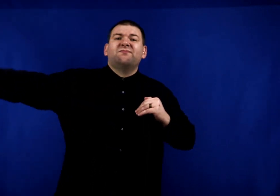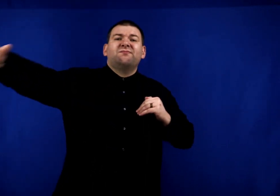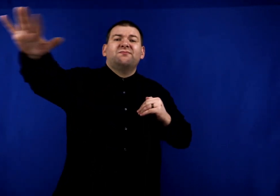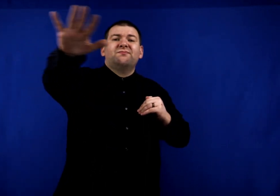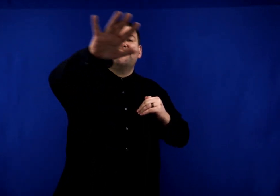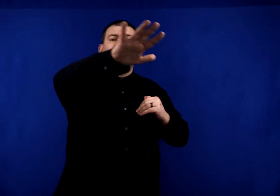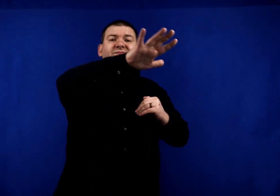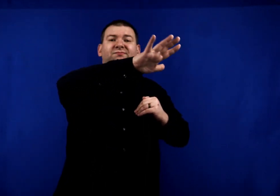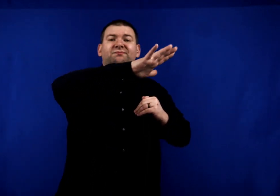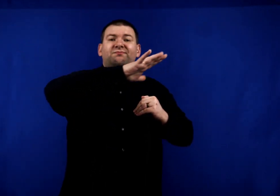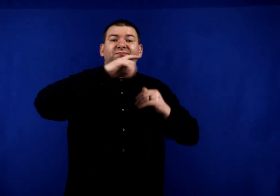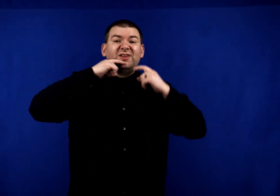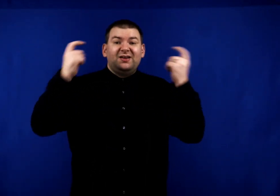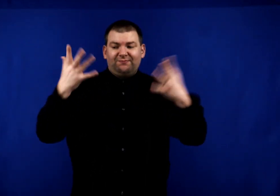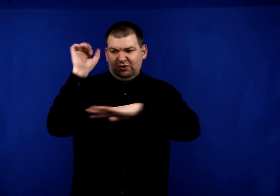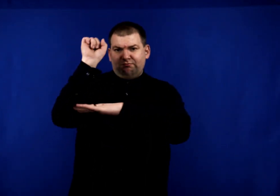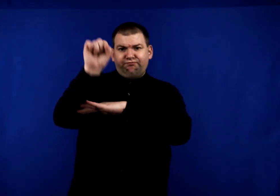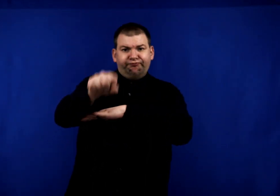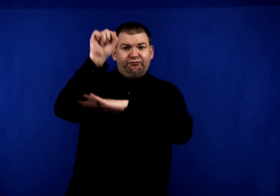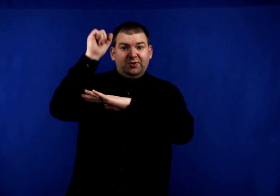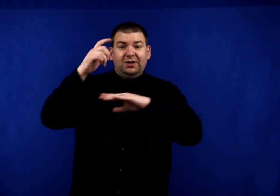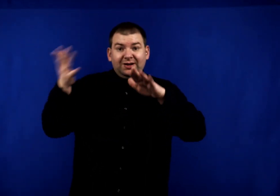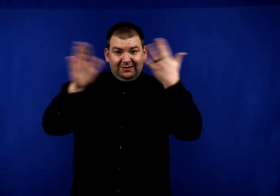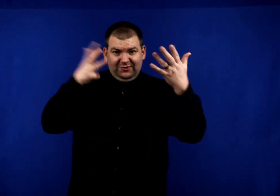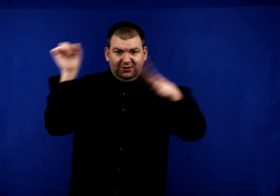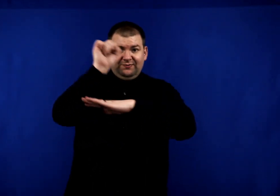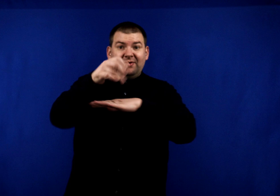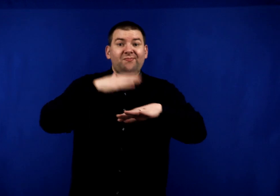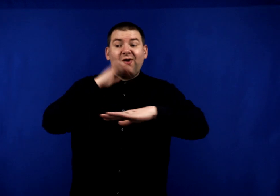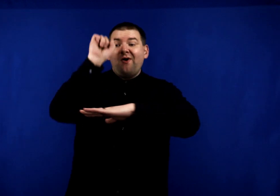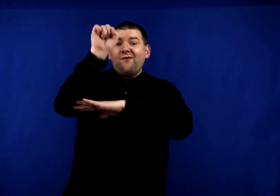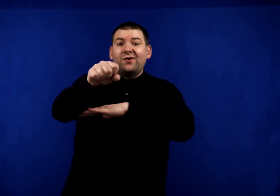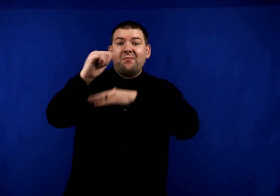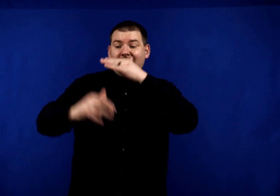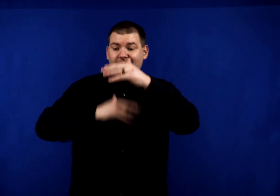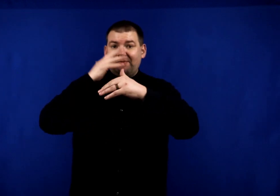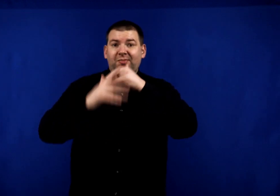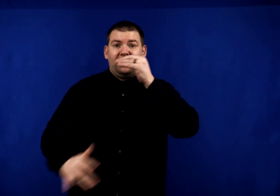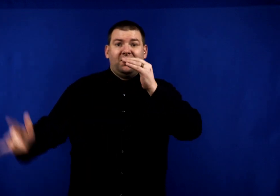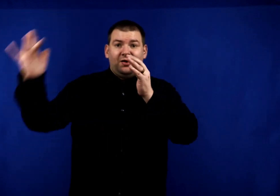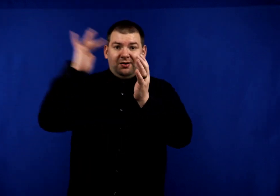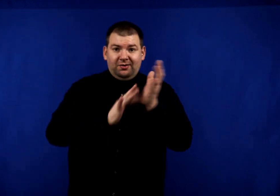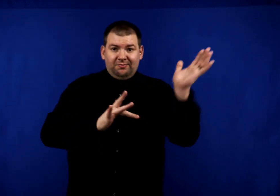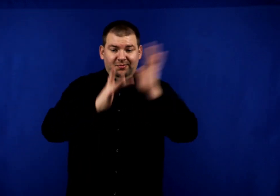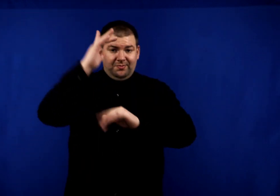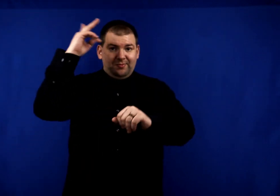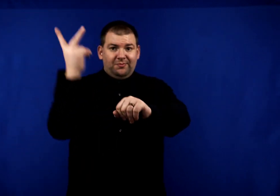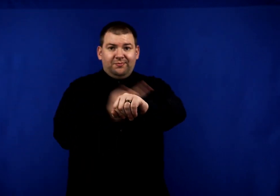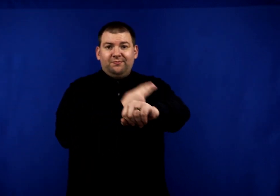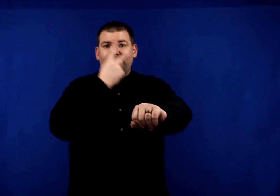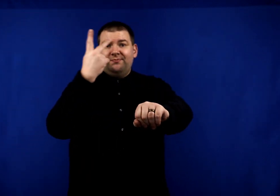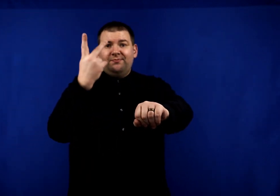any other Sin has conquered, death defeated I've overcome by the blood of the Lamb